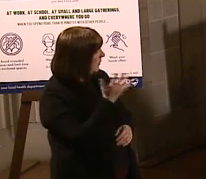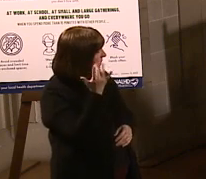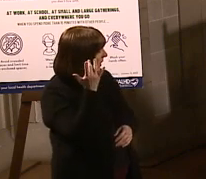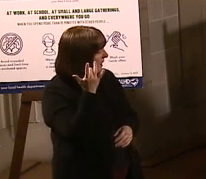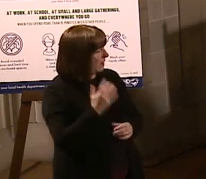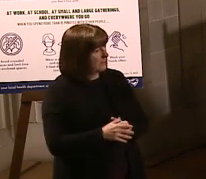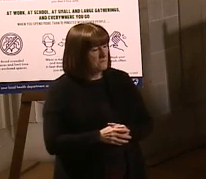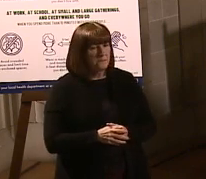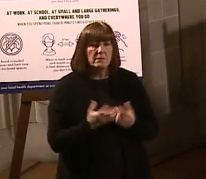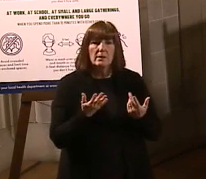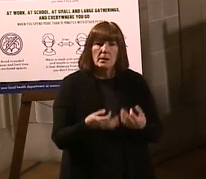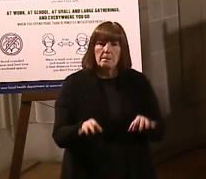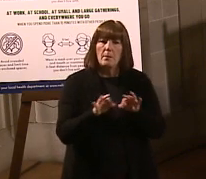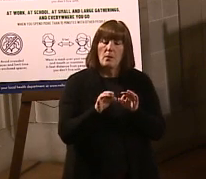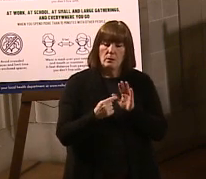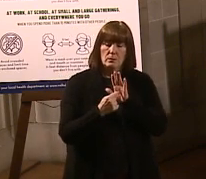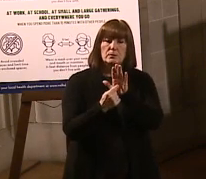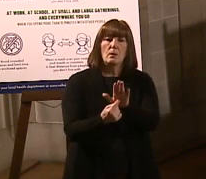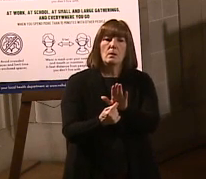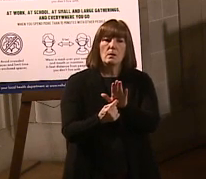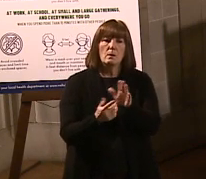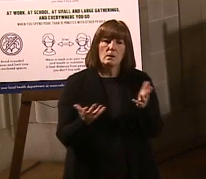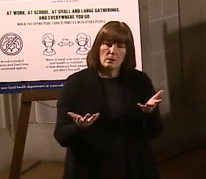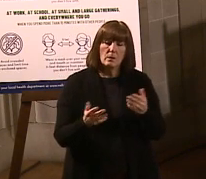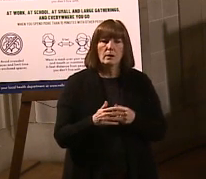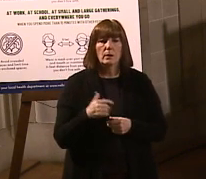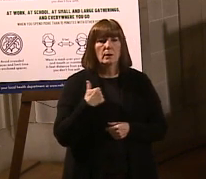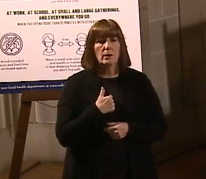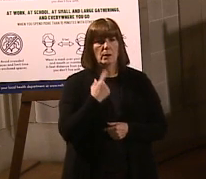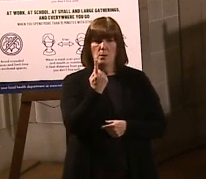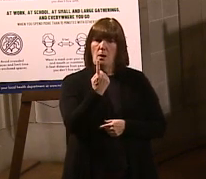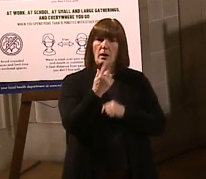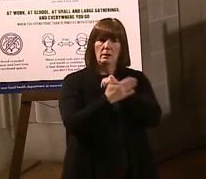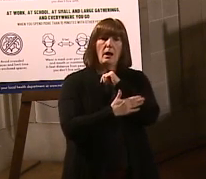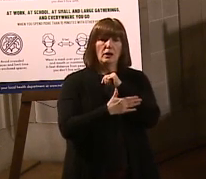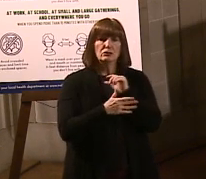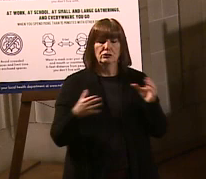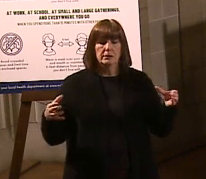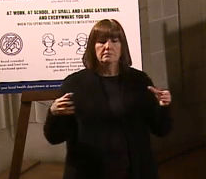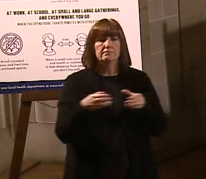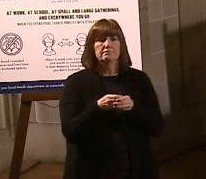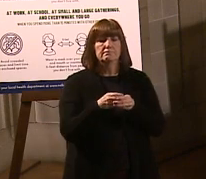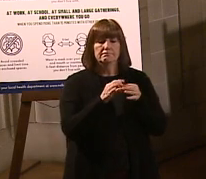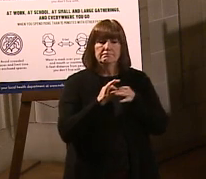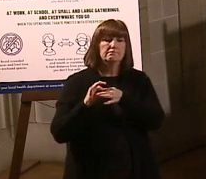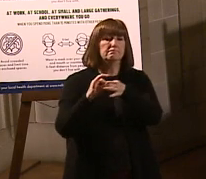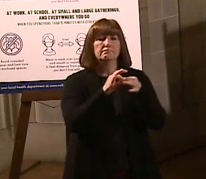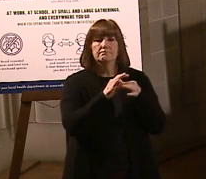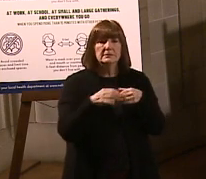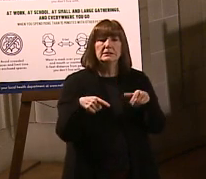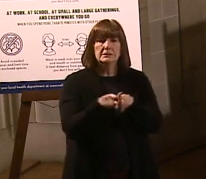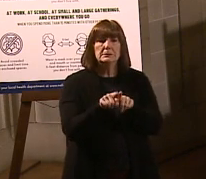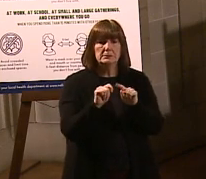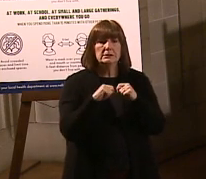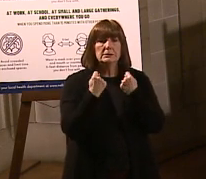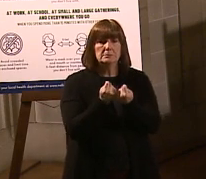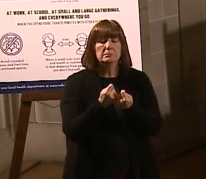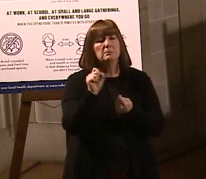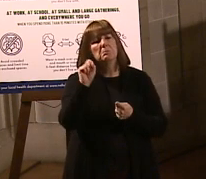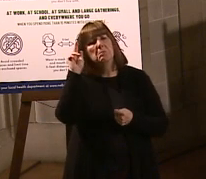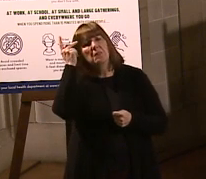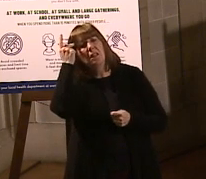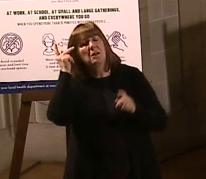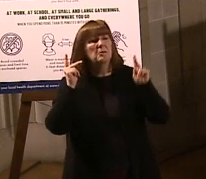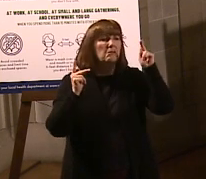I think it was important to show that, again, we're one country. We all wear the same jersey. We're all on the same team. Yeah, we have our political